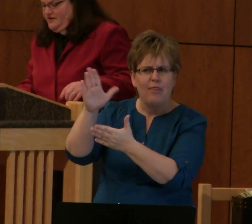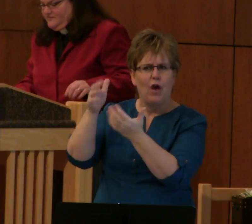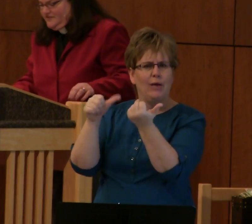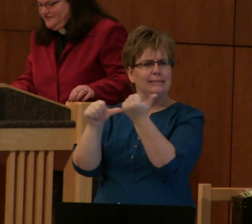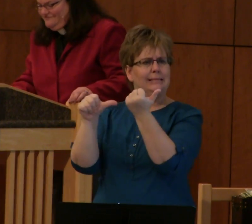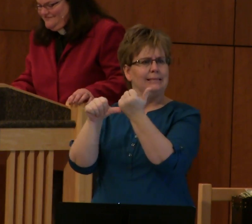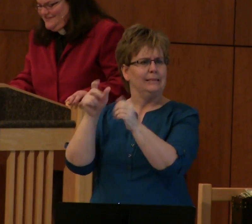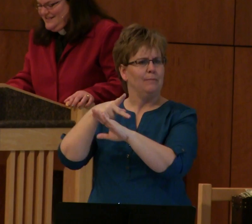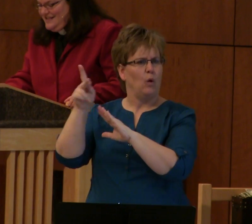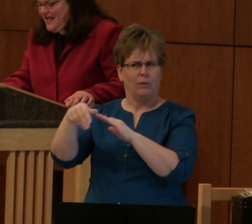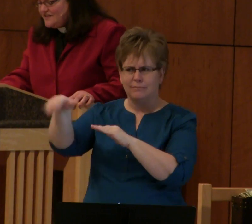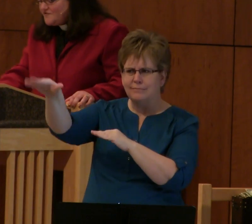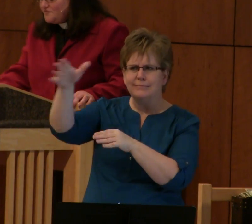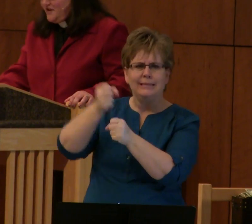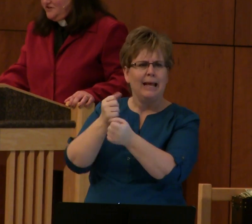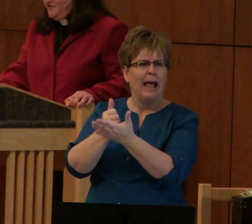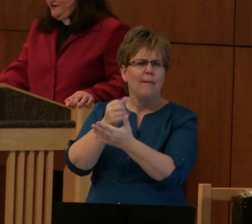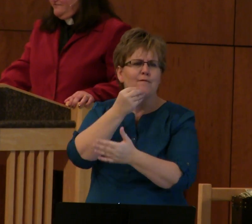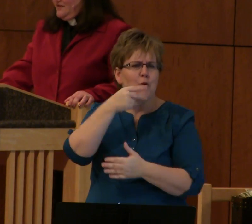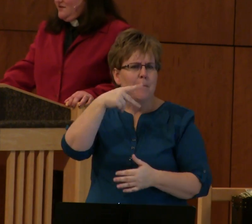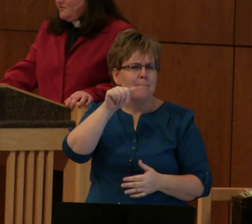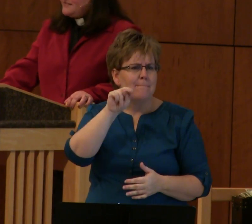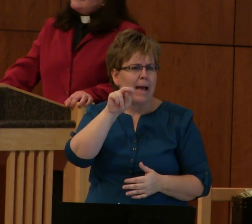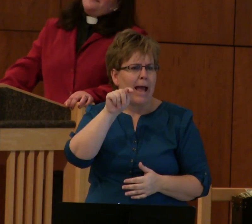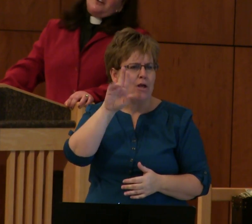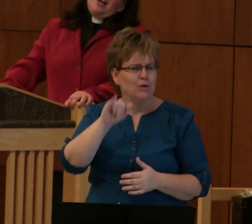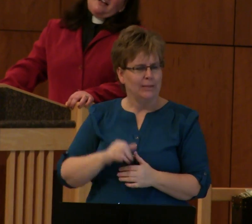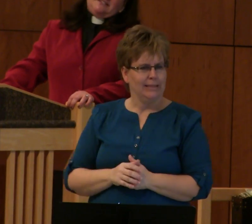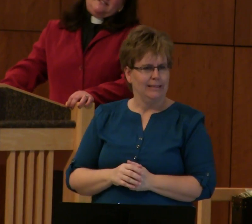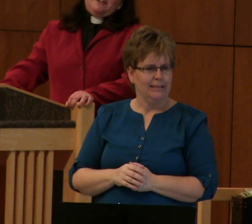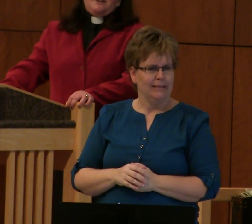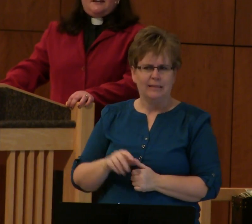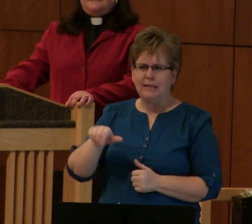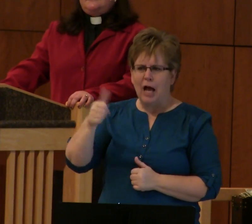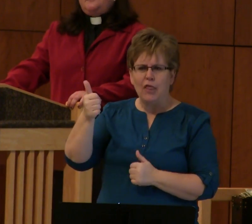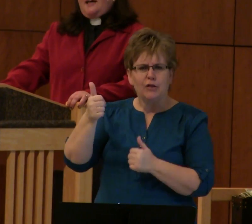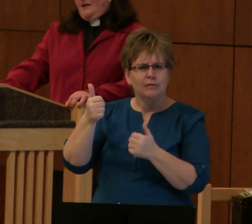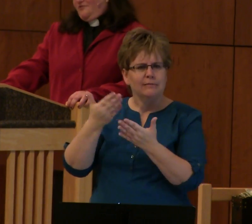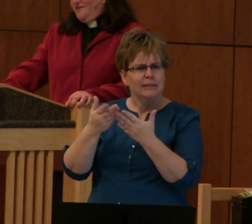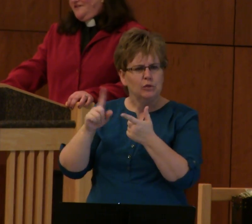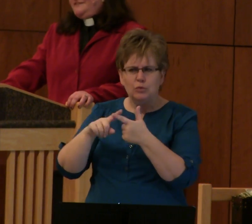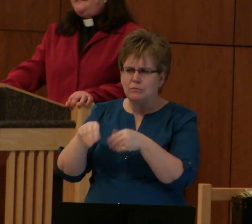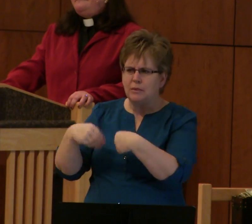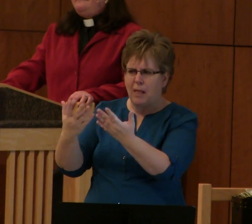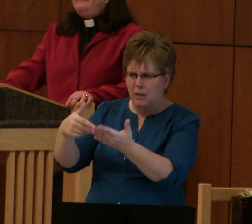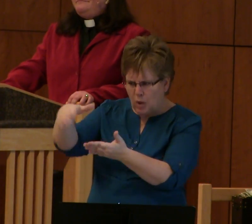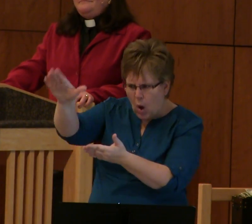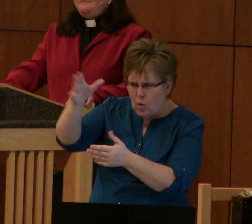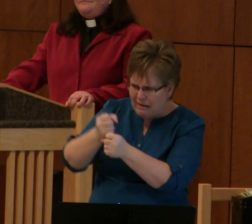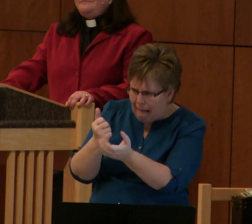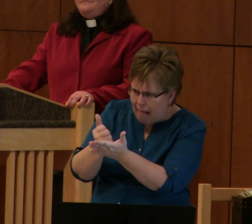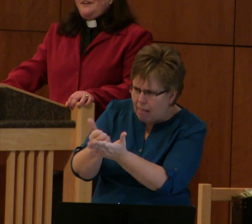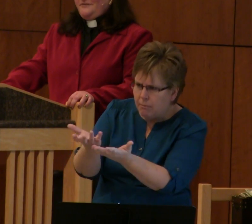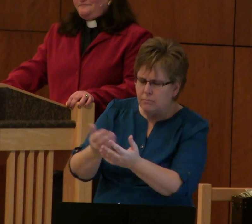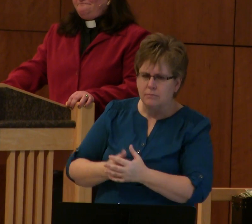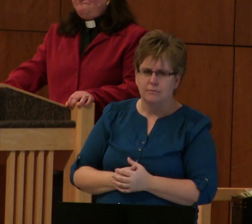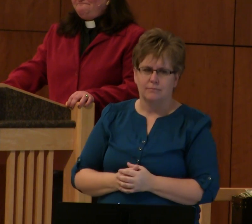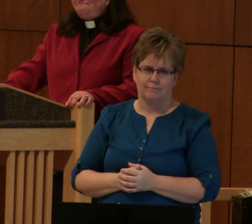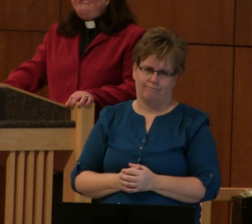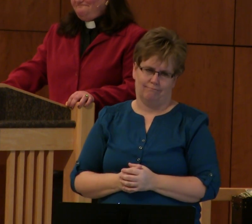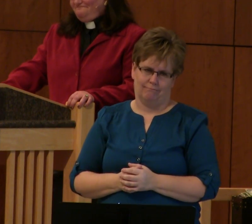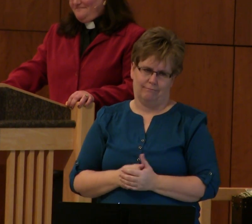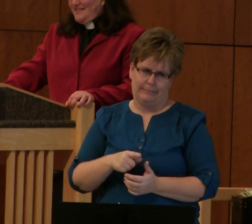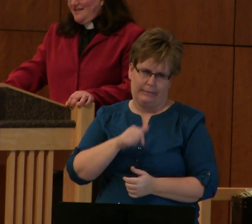programs at the food pantry. Plus the other costs that are needed to supply a profit. No.